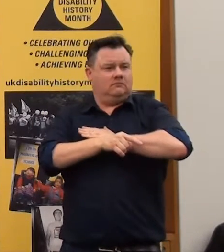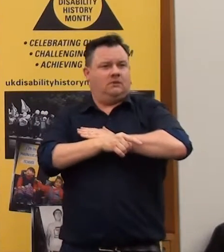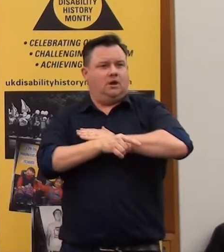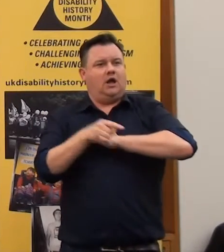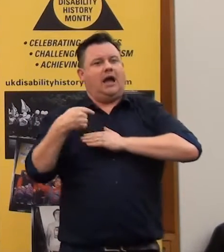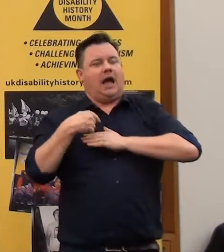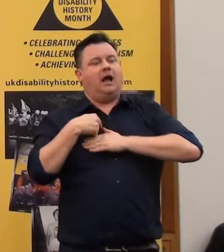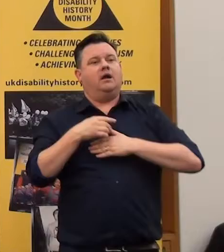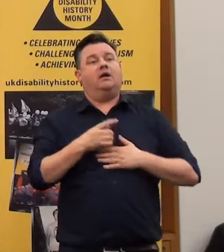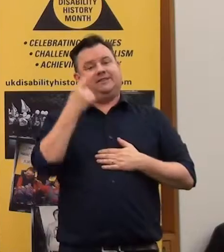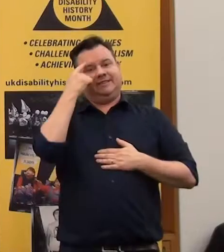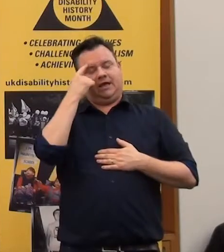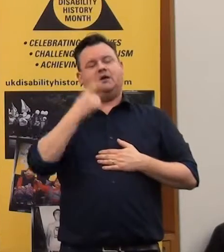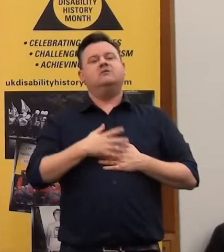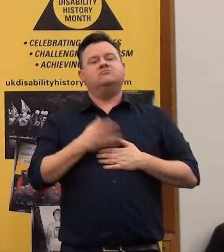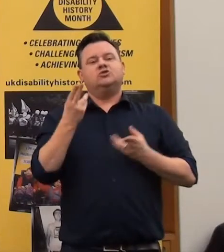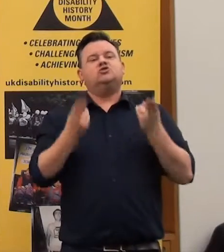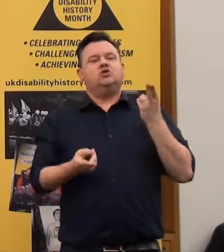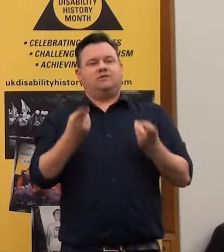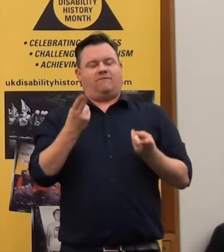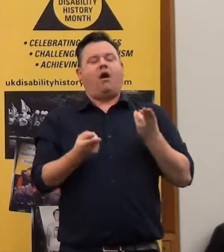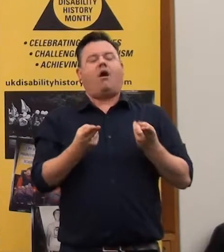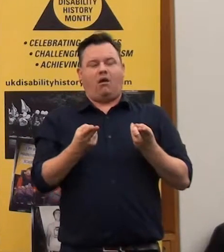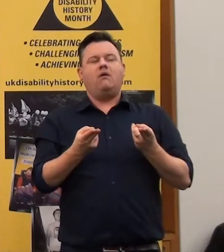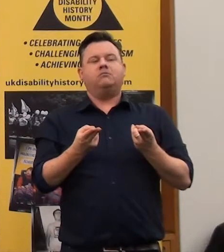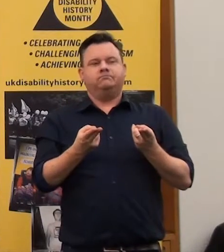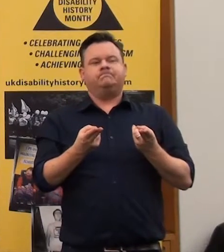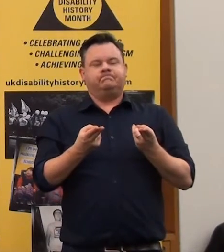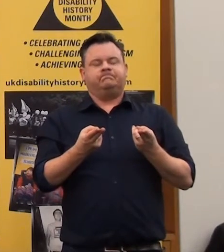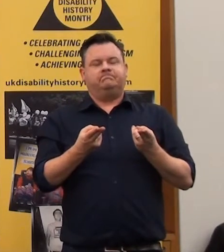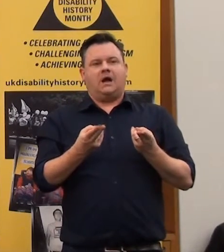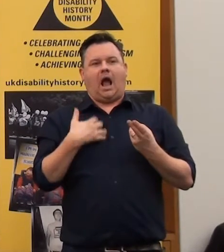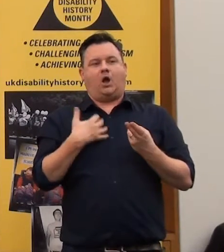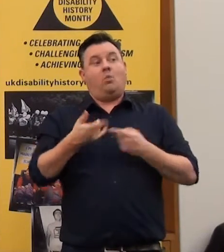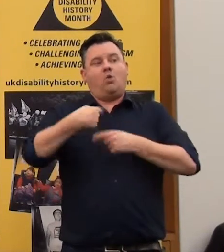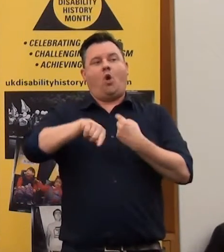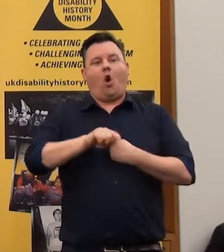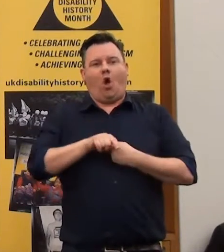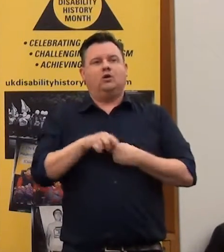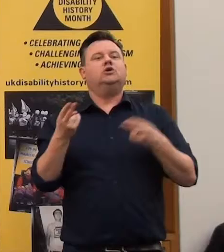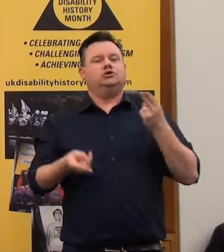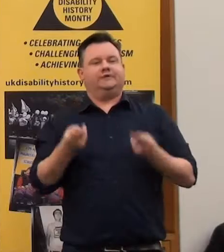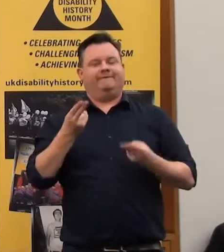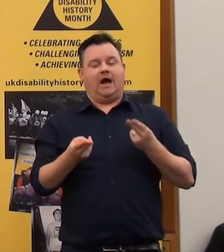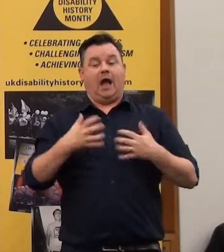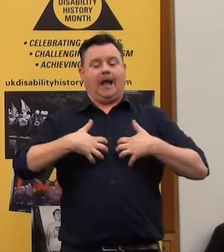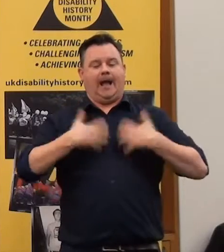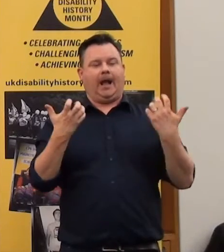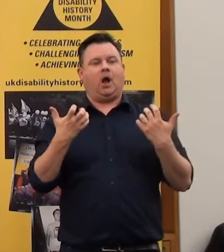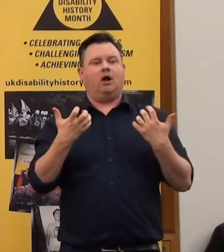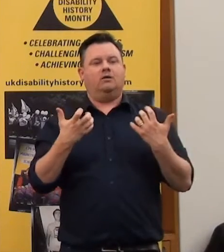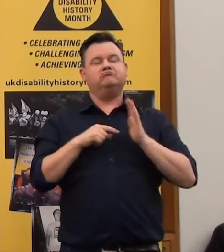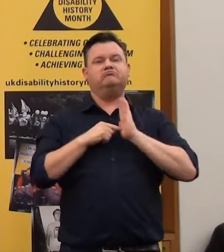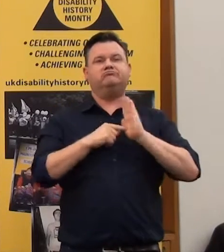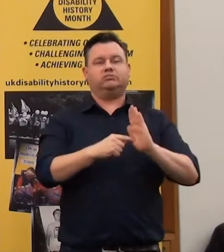think he displayed trustifiable anger. Well that's what all of us are now displaying. Because there seemed to be one target